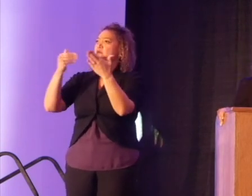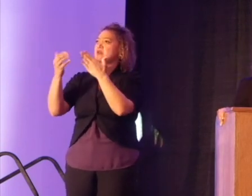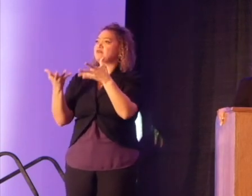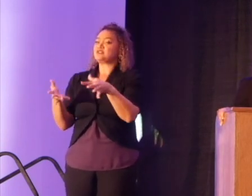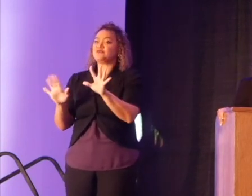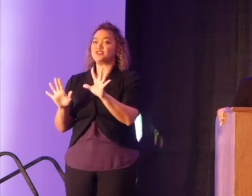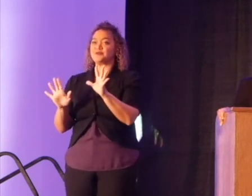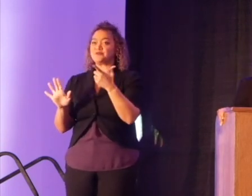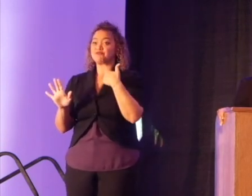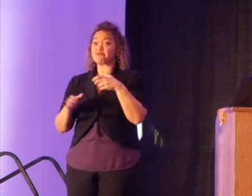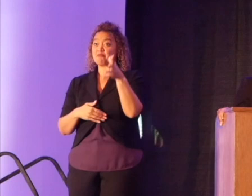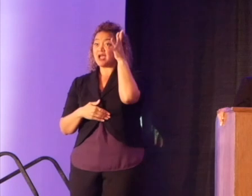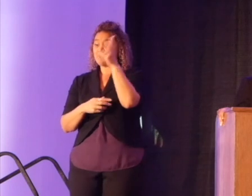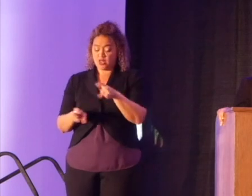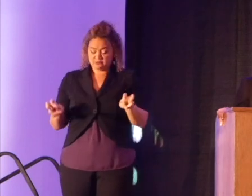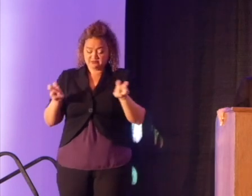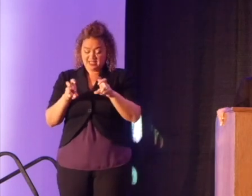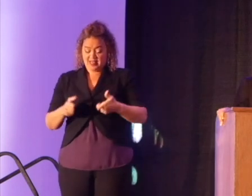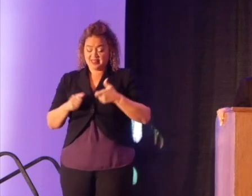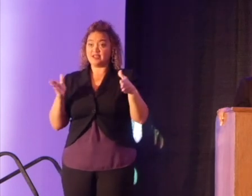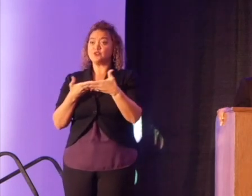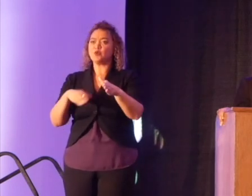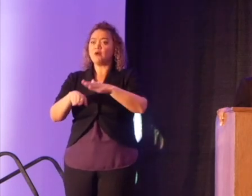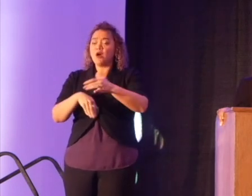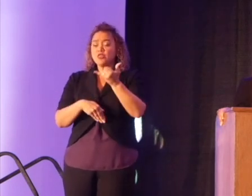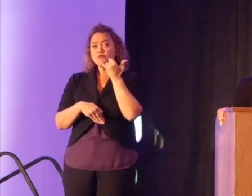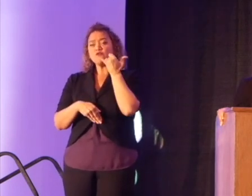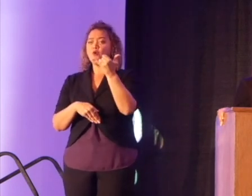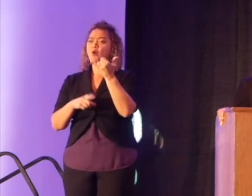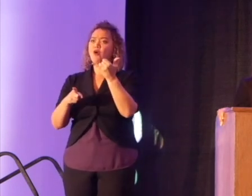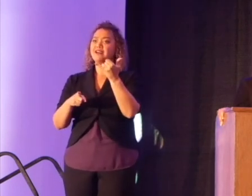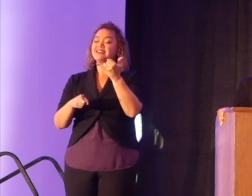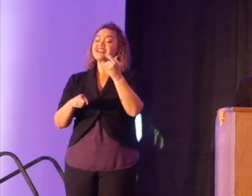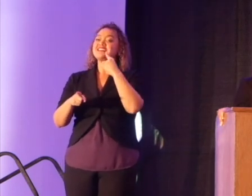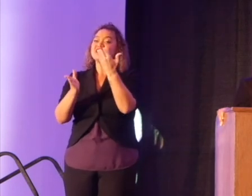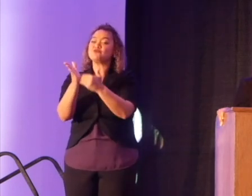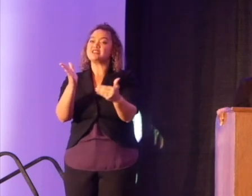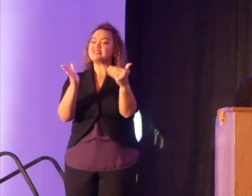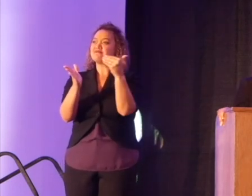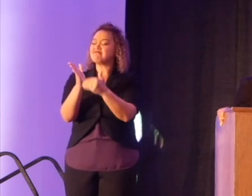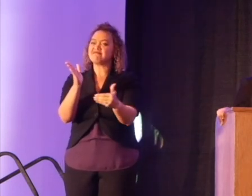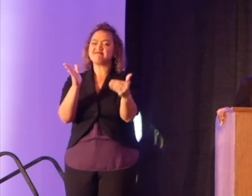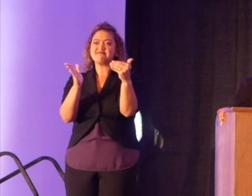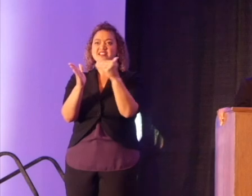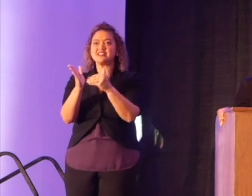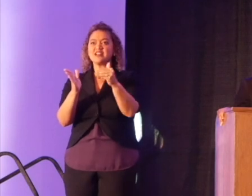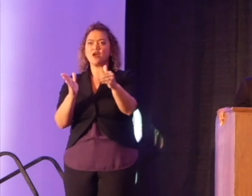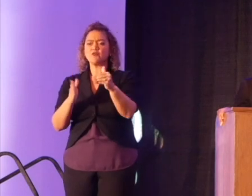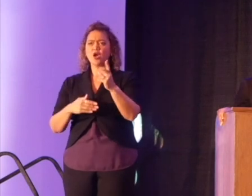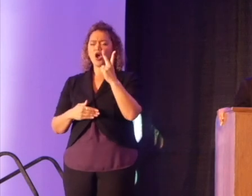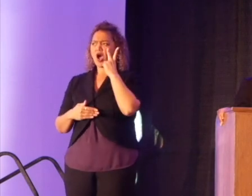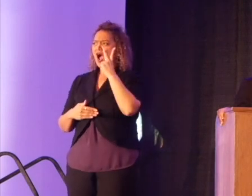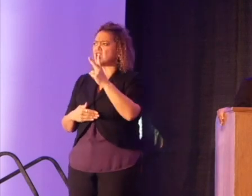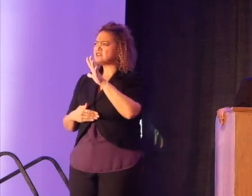I sat next to my father in the living room while he was on this phone call, and he kept repeating himself. I witnessed a